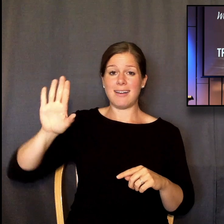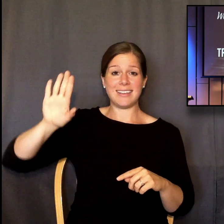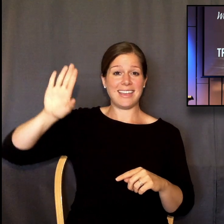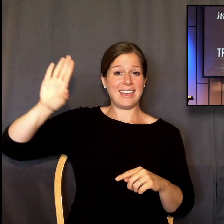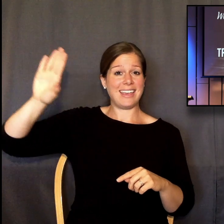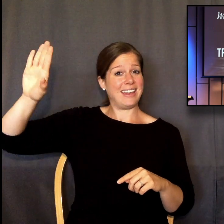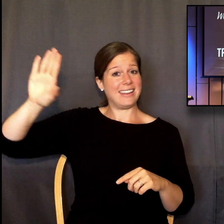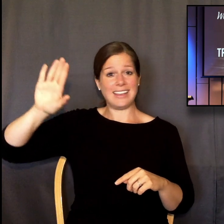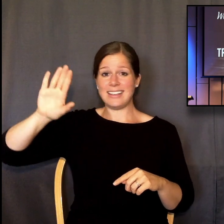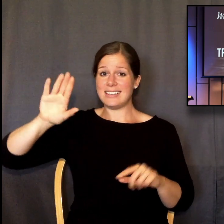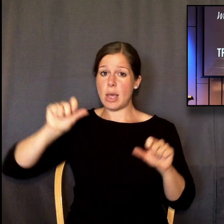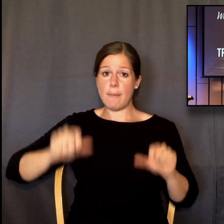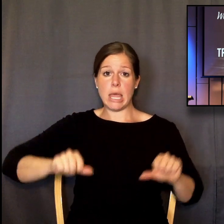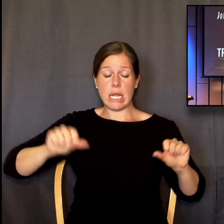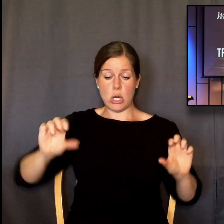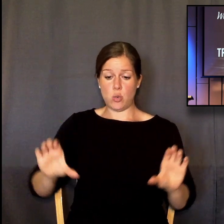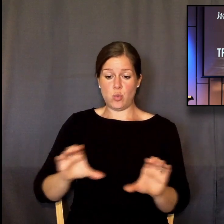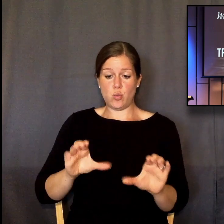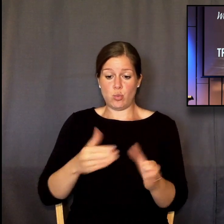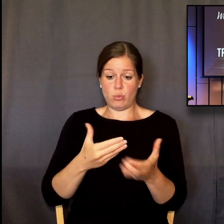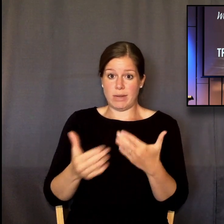unconditional freedom of God.